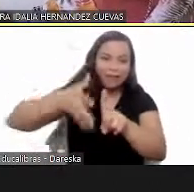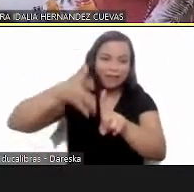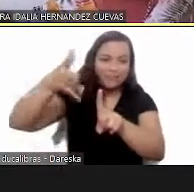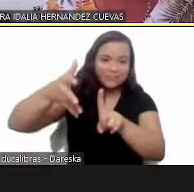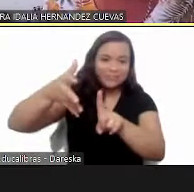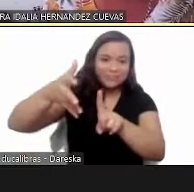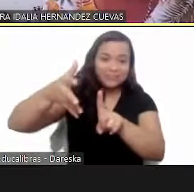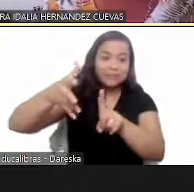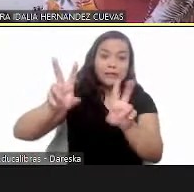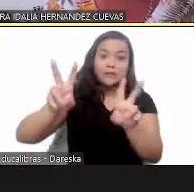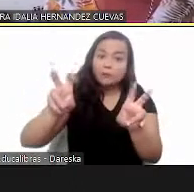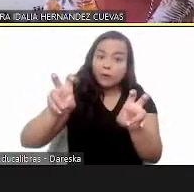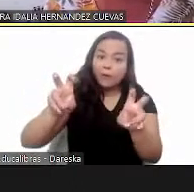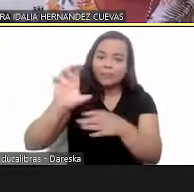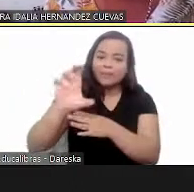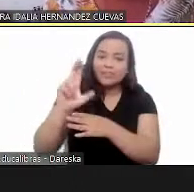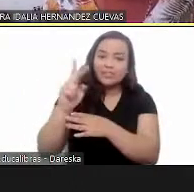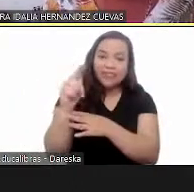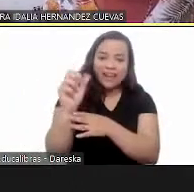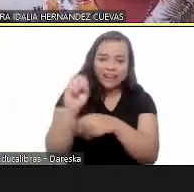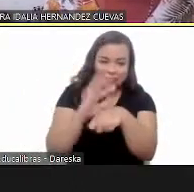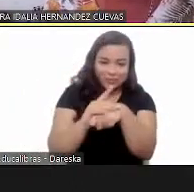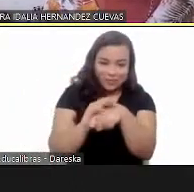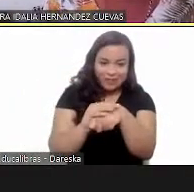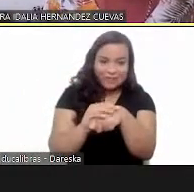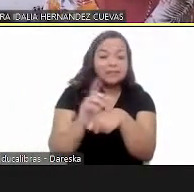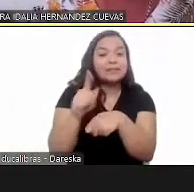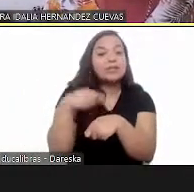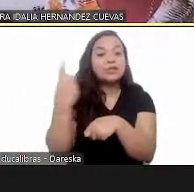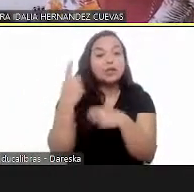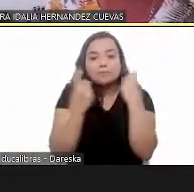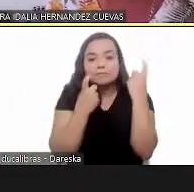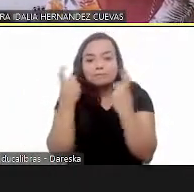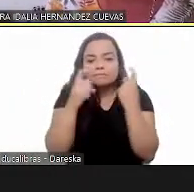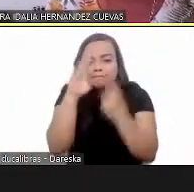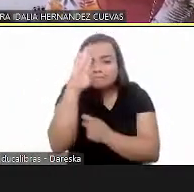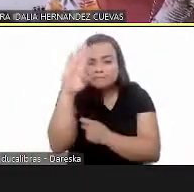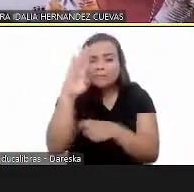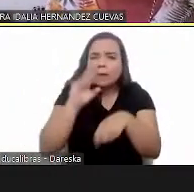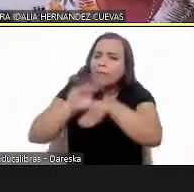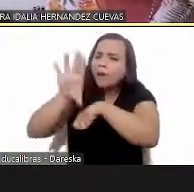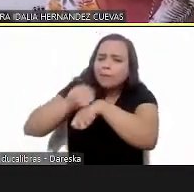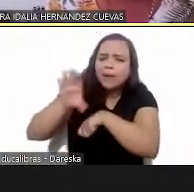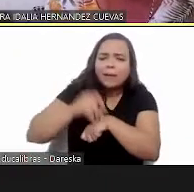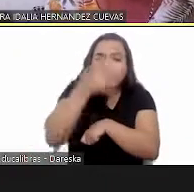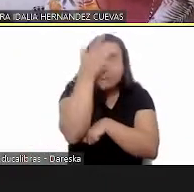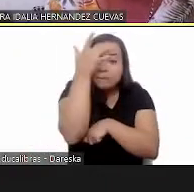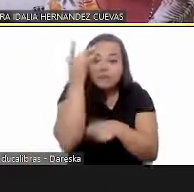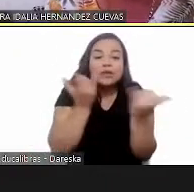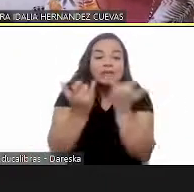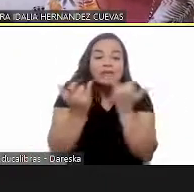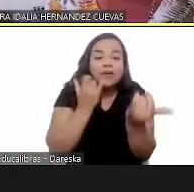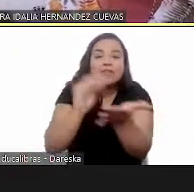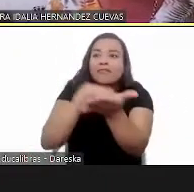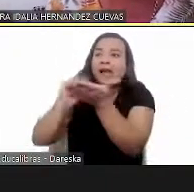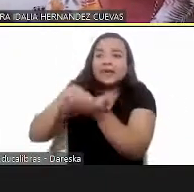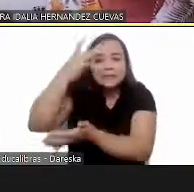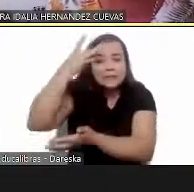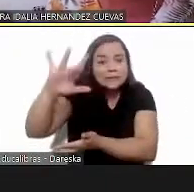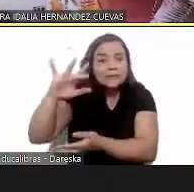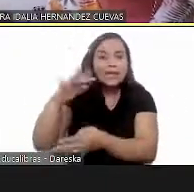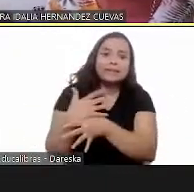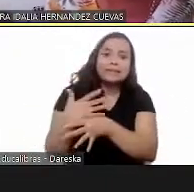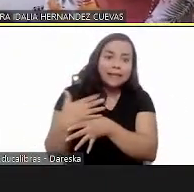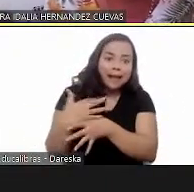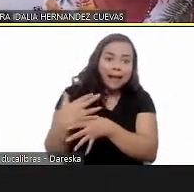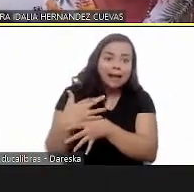main concern to reach those who have less information information in the